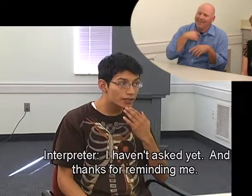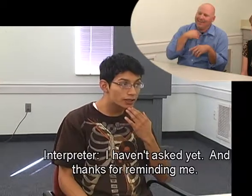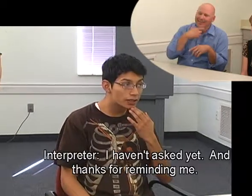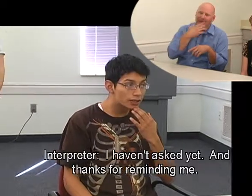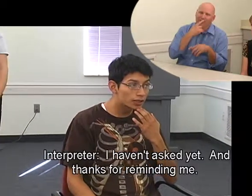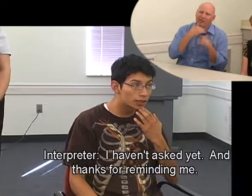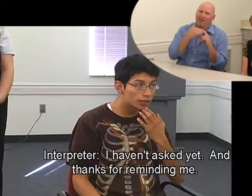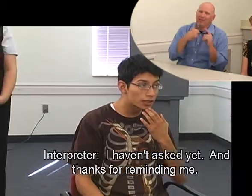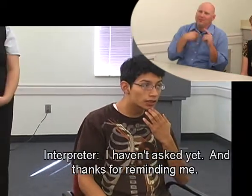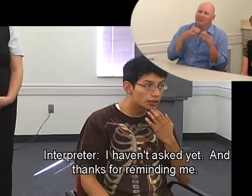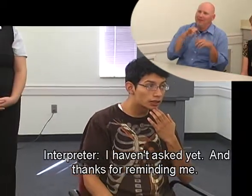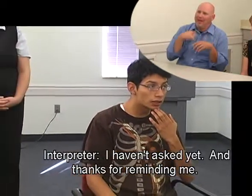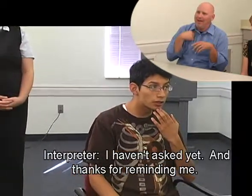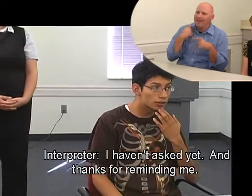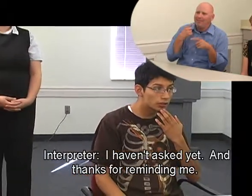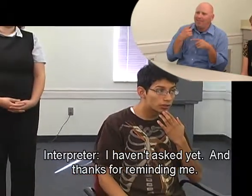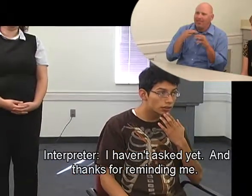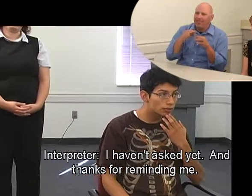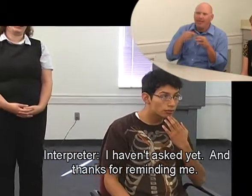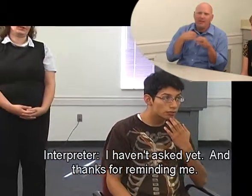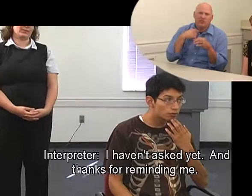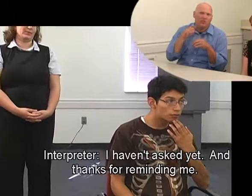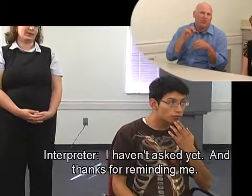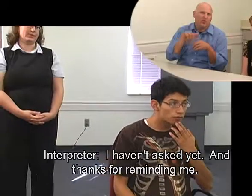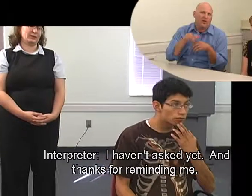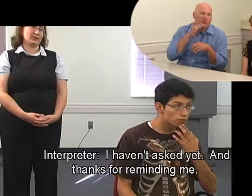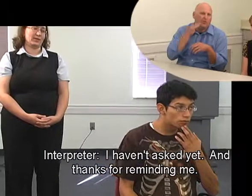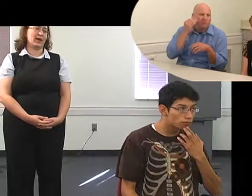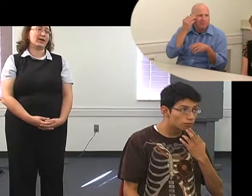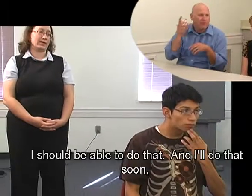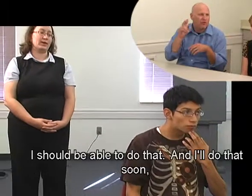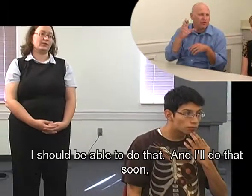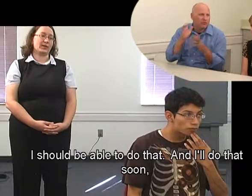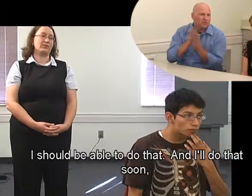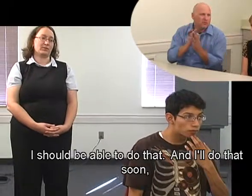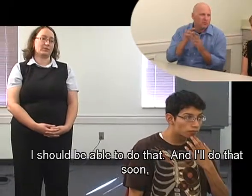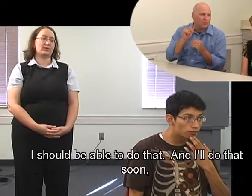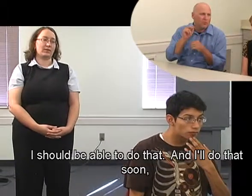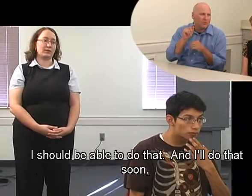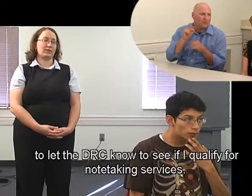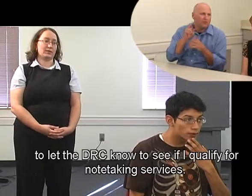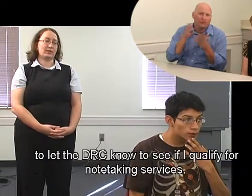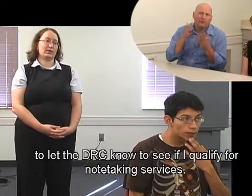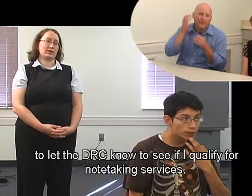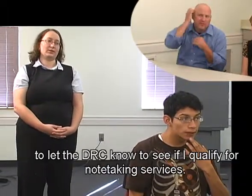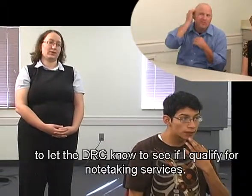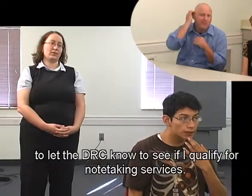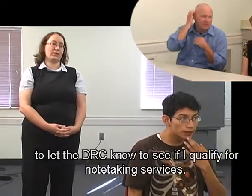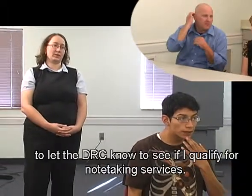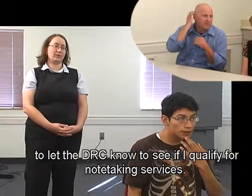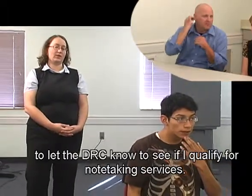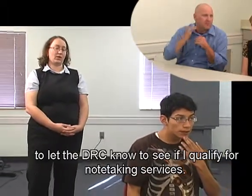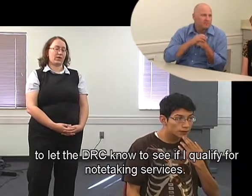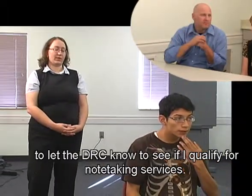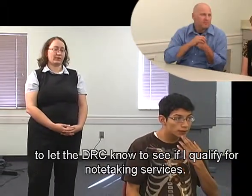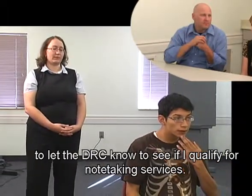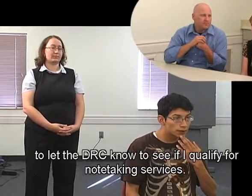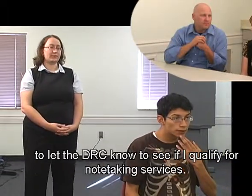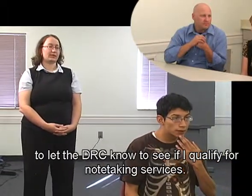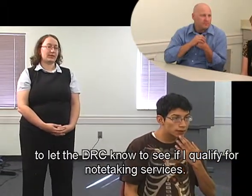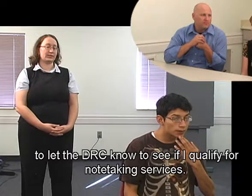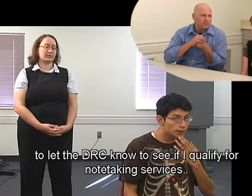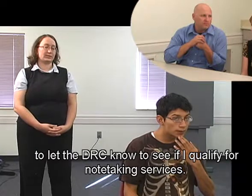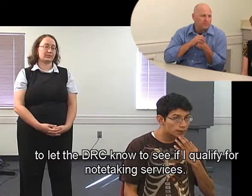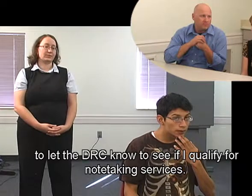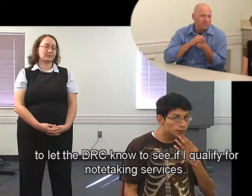I haven't asked yet and thanks for reminding me I should be able to do that and I'll do that soon to let the DRC know to see if I qualify for